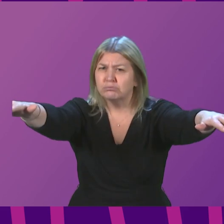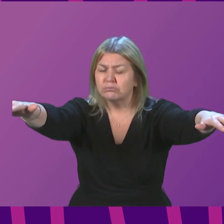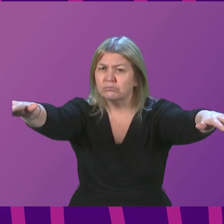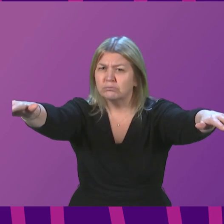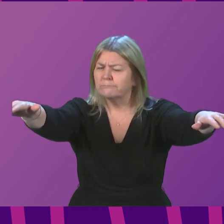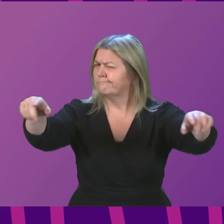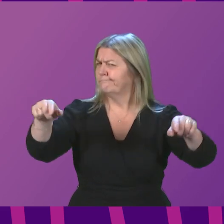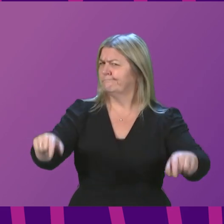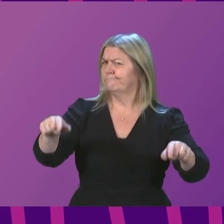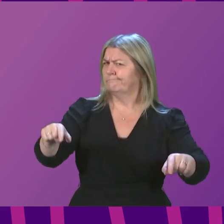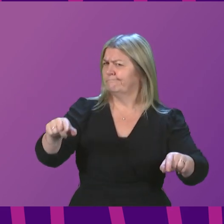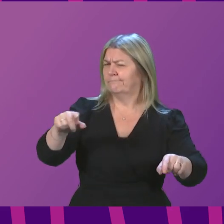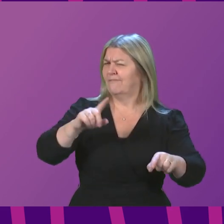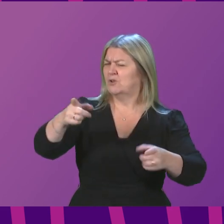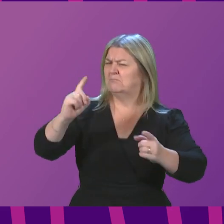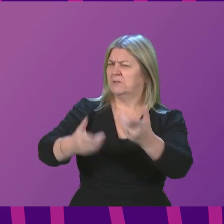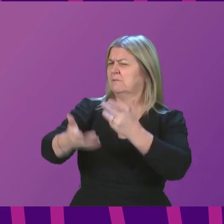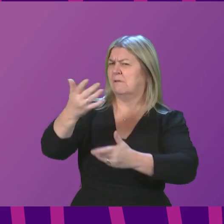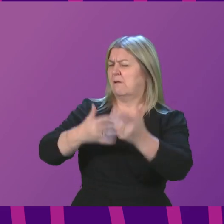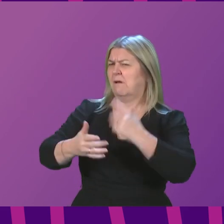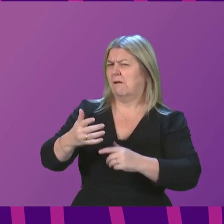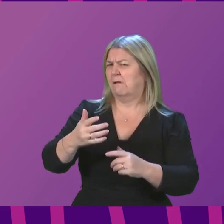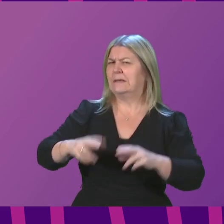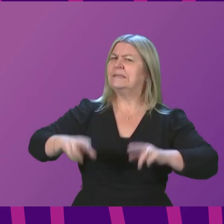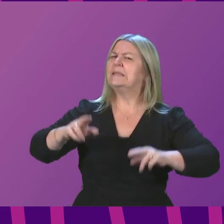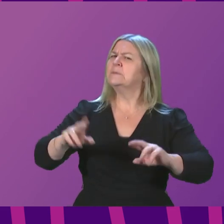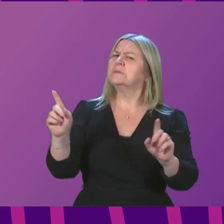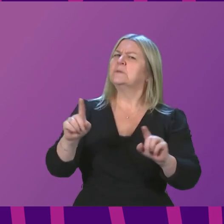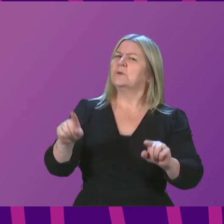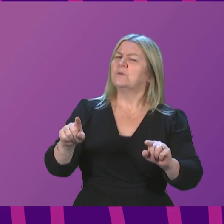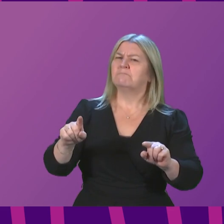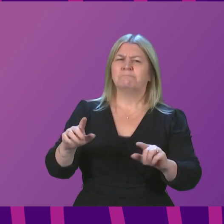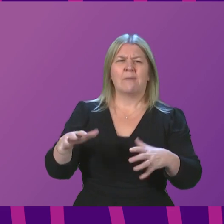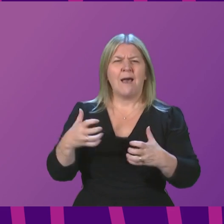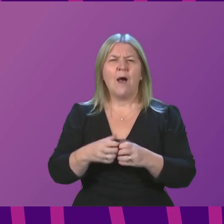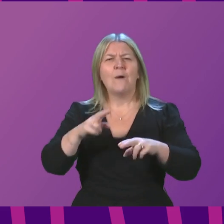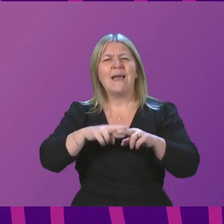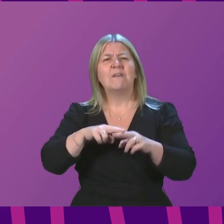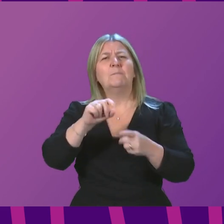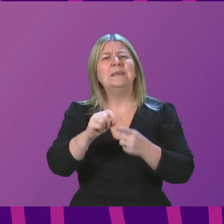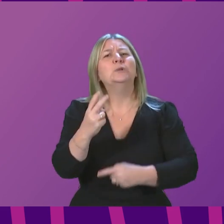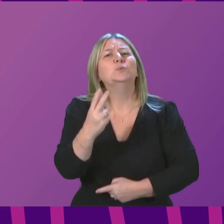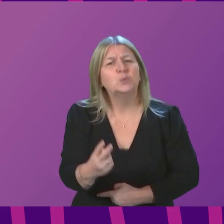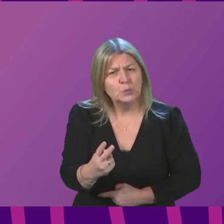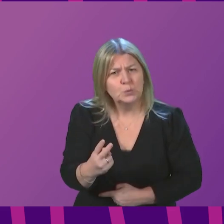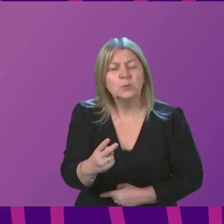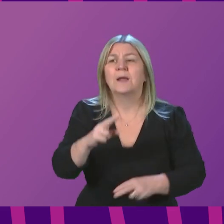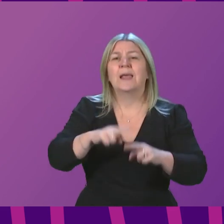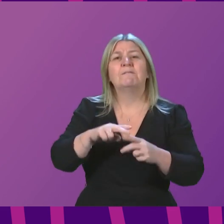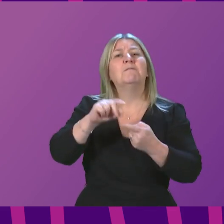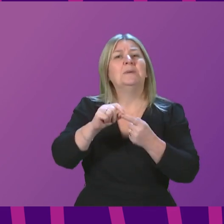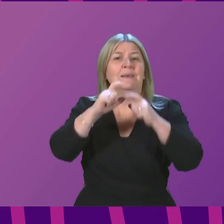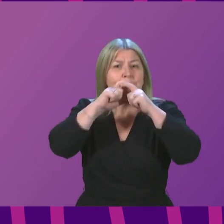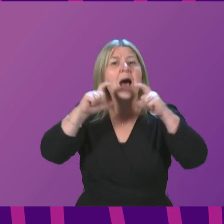ask the First Minister what ongoing assessment is being made regarding the implementation of FFP2 and FFP face